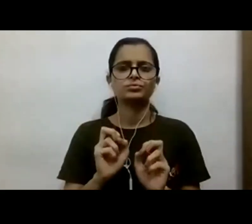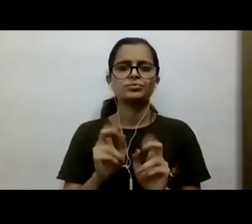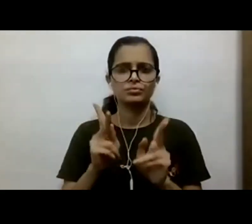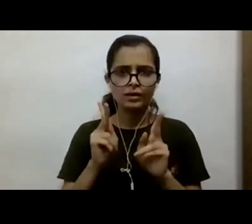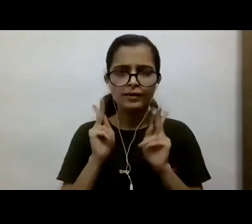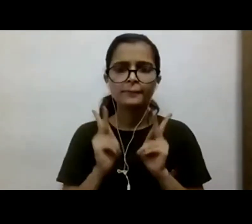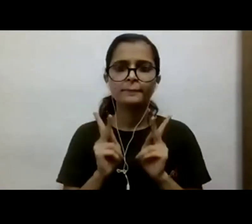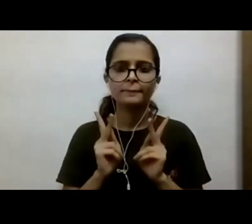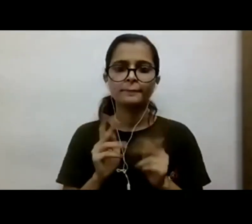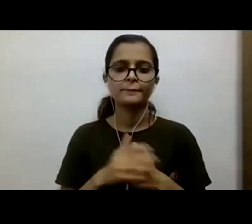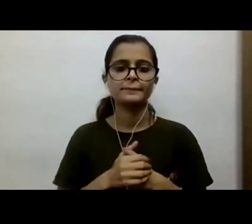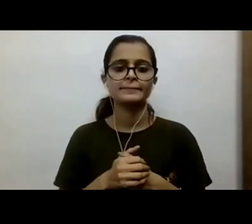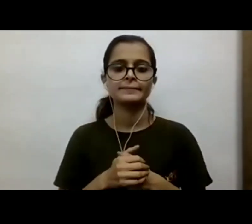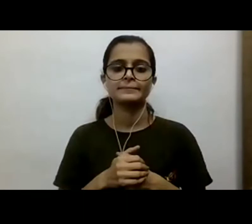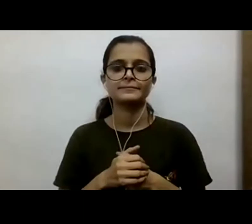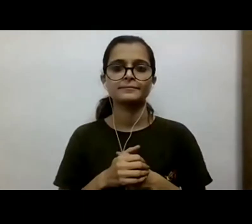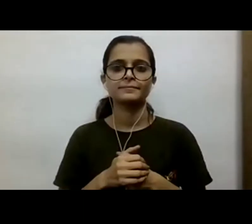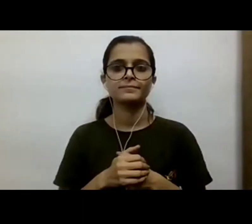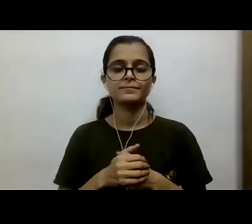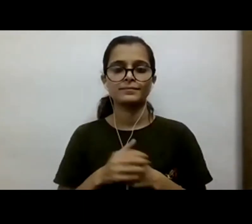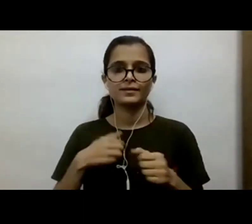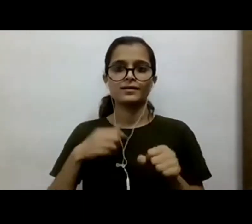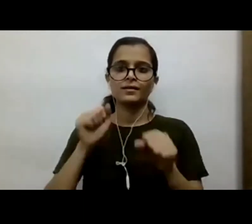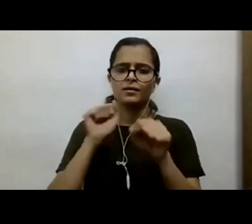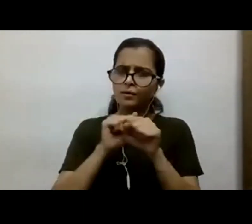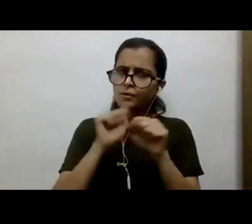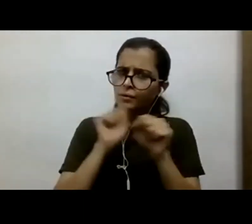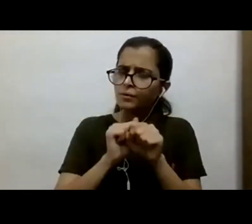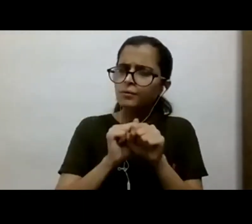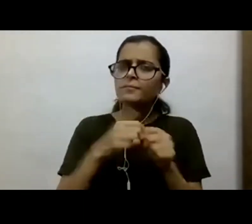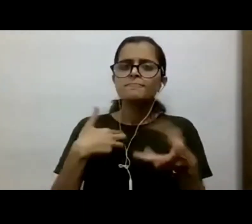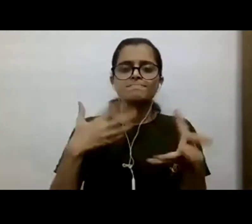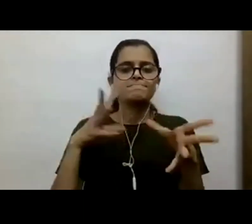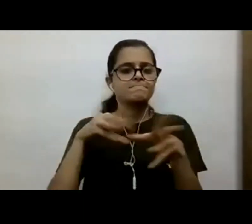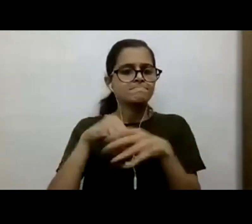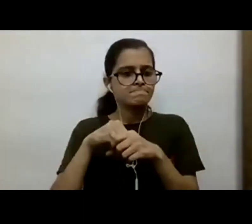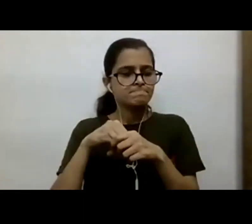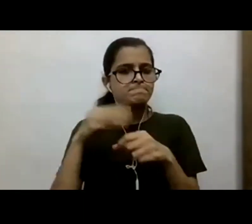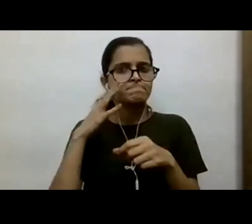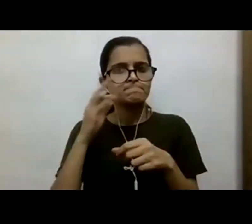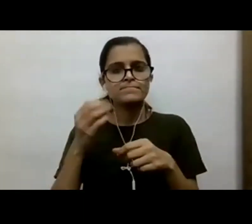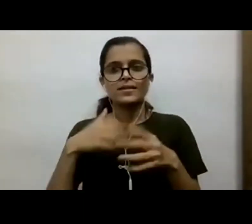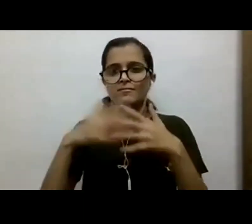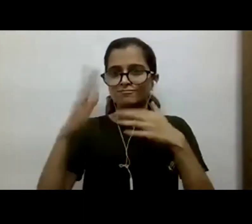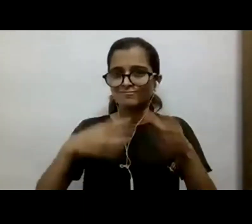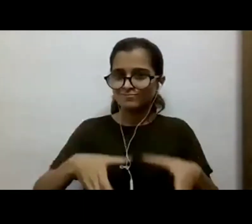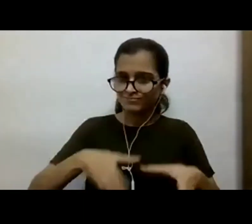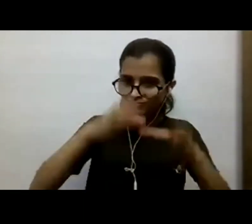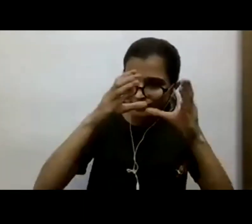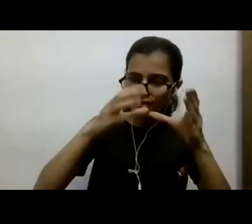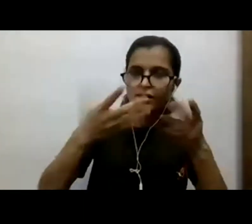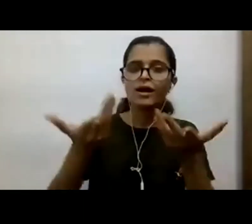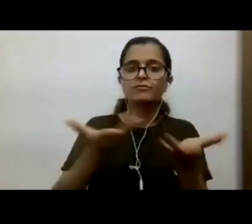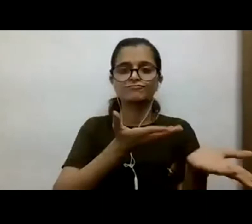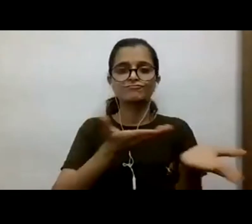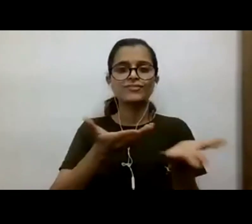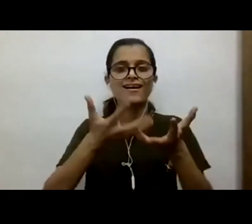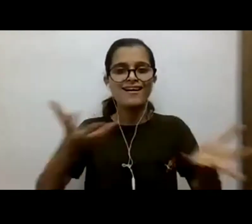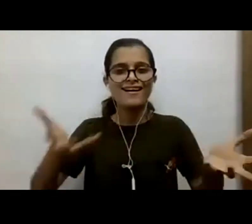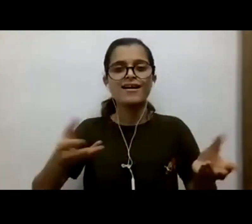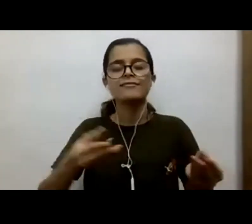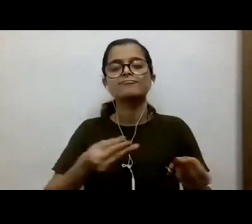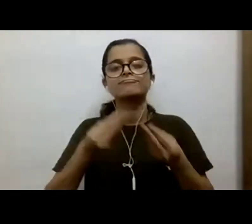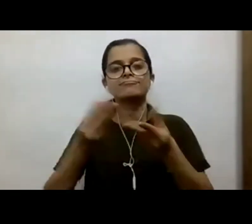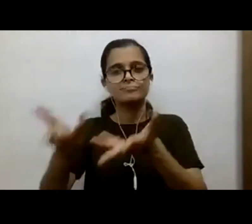my work was essentially in building and enriching supplemental learning programs. And